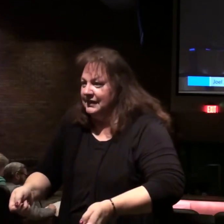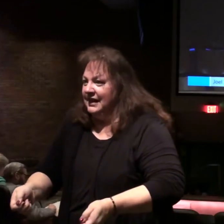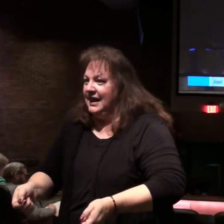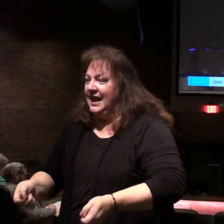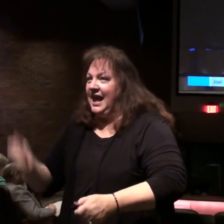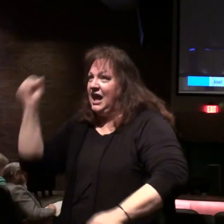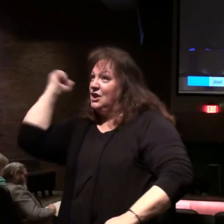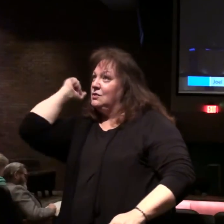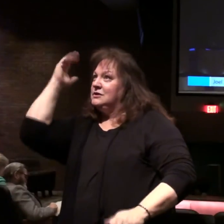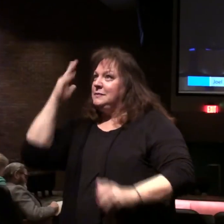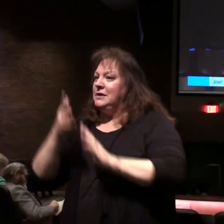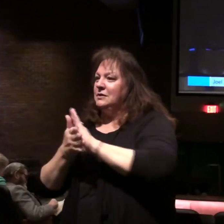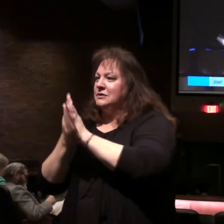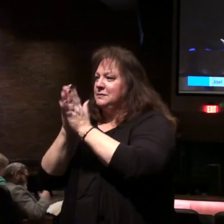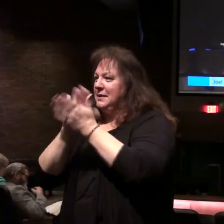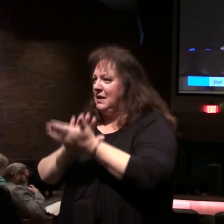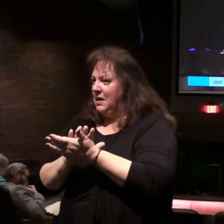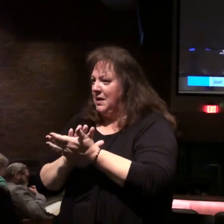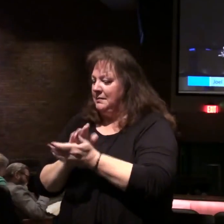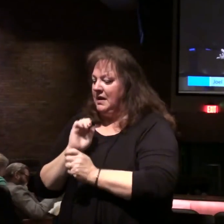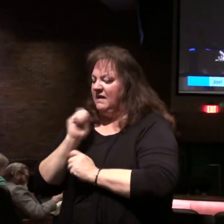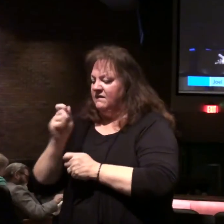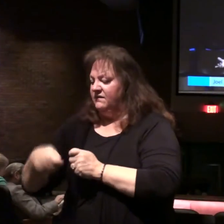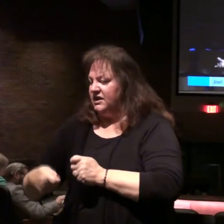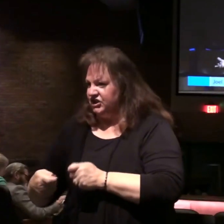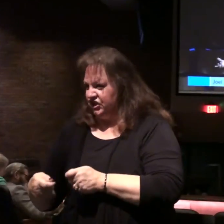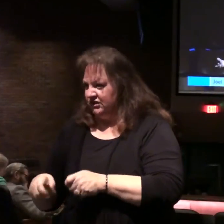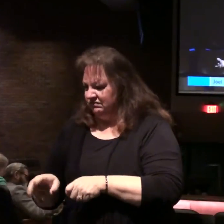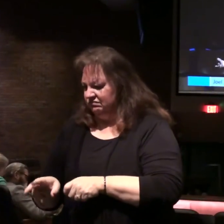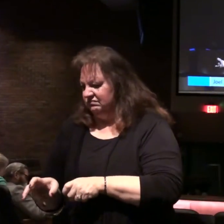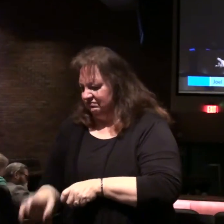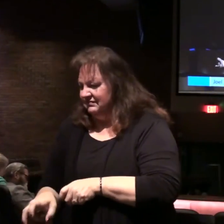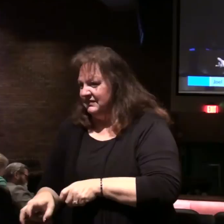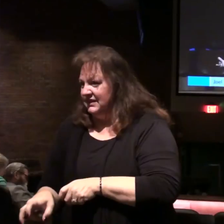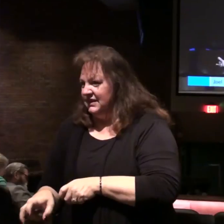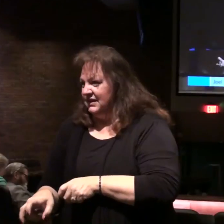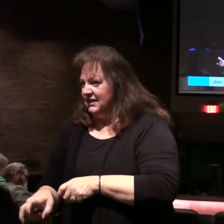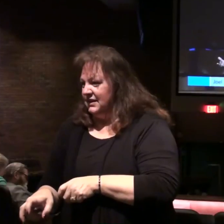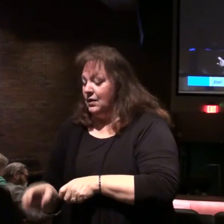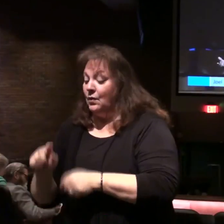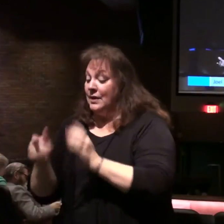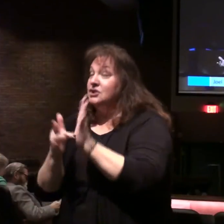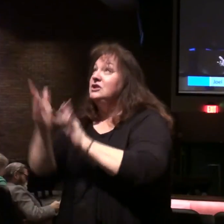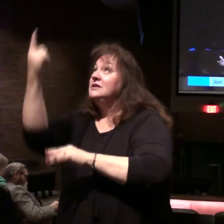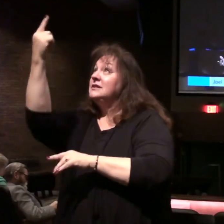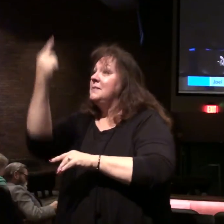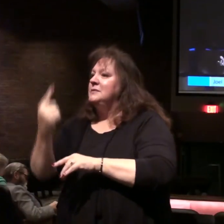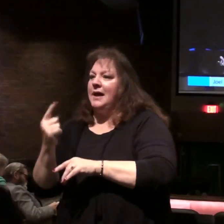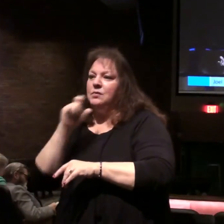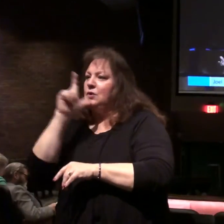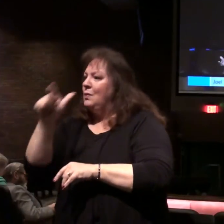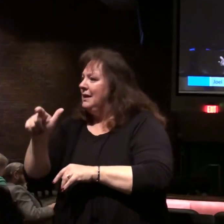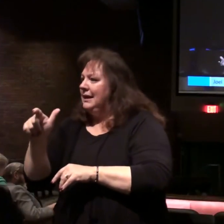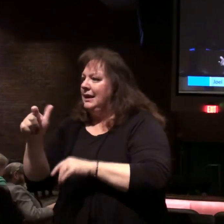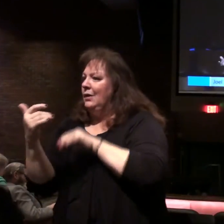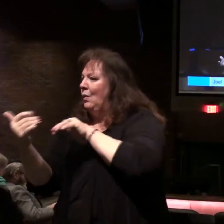Well, before you do that, you do that when Christ comes back because there will be no need for weapons of warfare any longer.